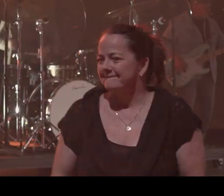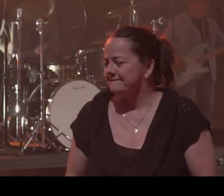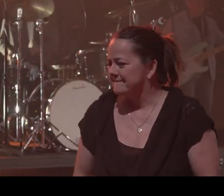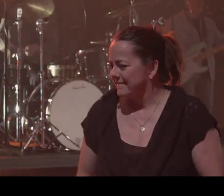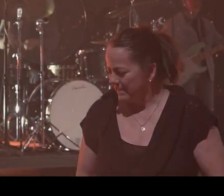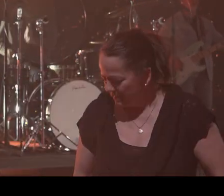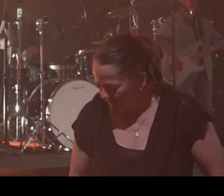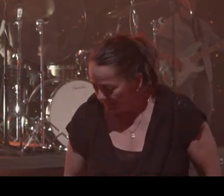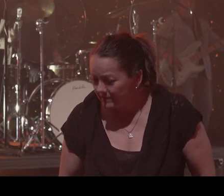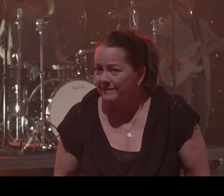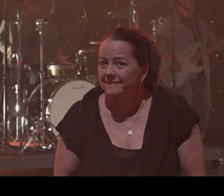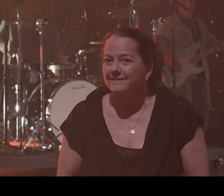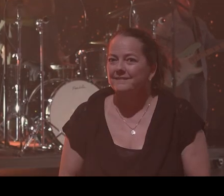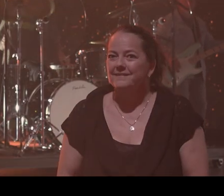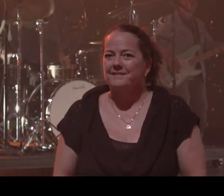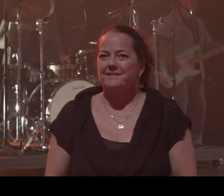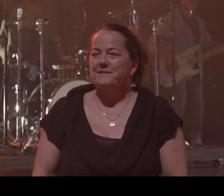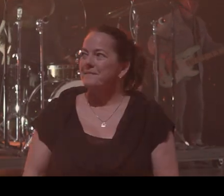What's up, everybody? We're glad that you're here.